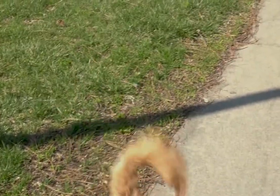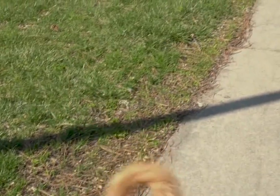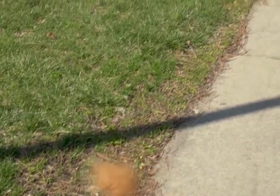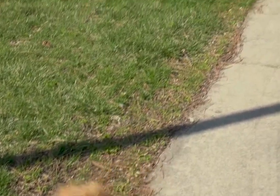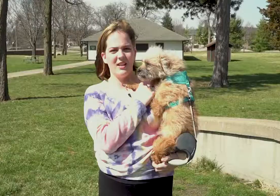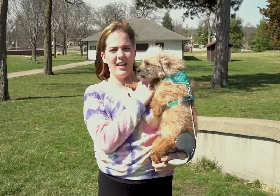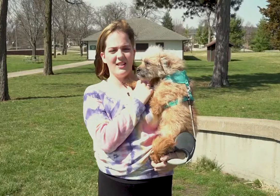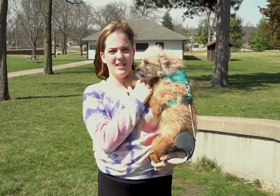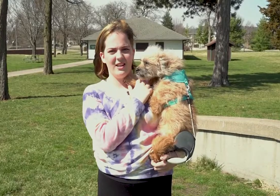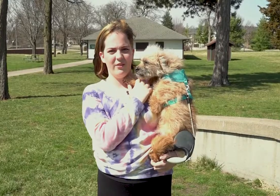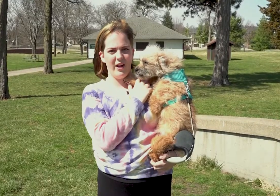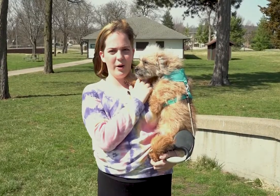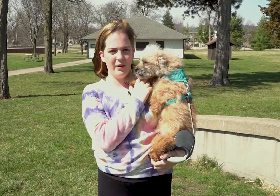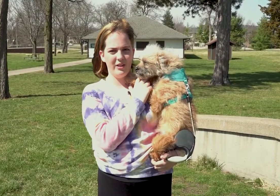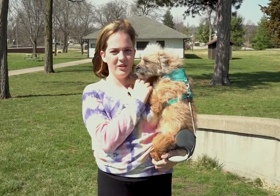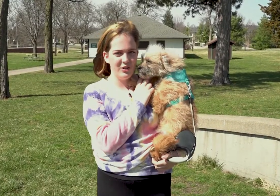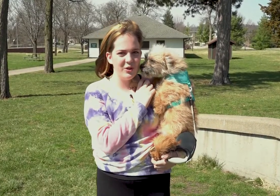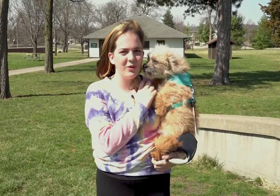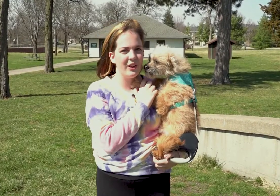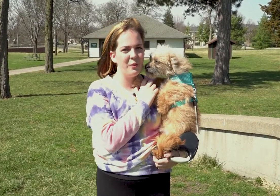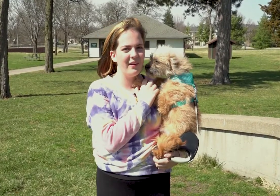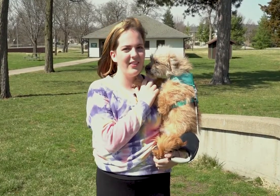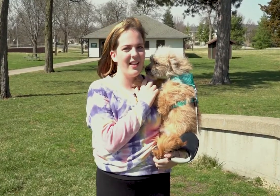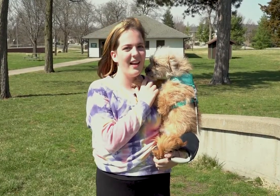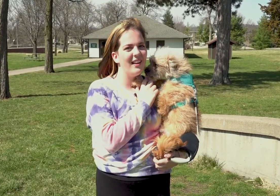animals and the environment. Do you really want that?